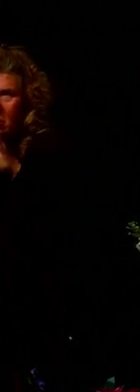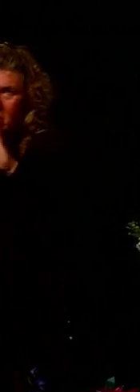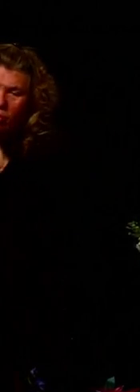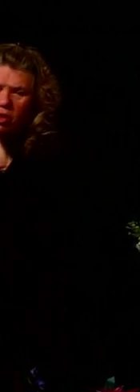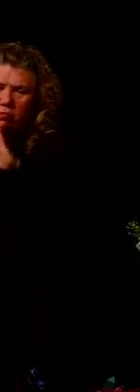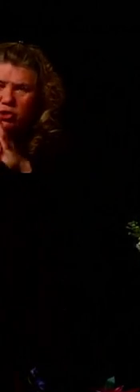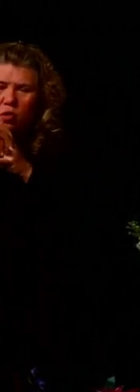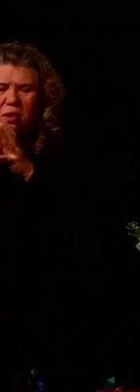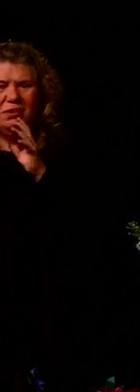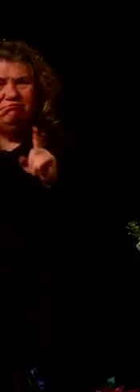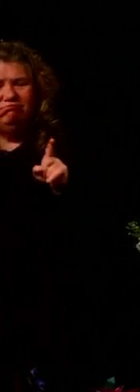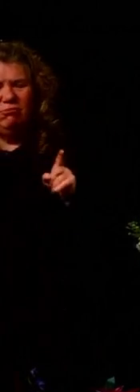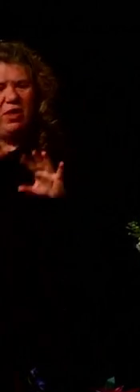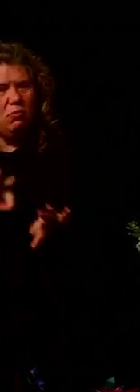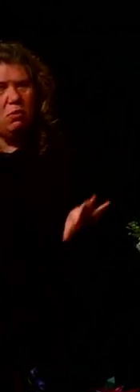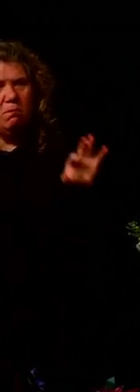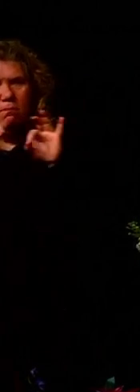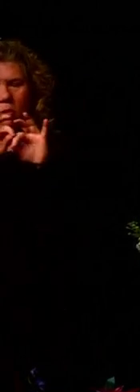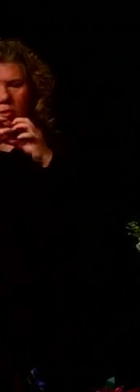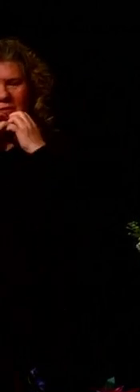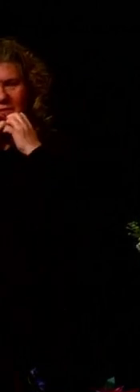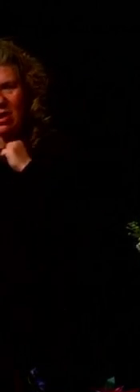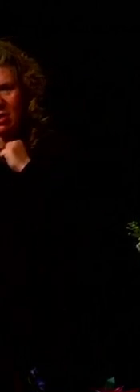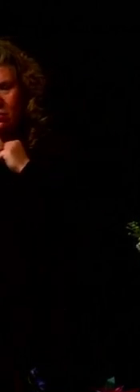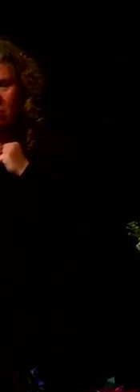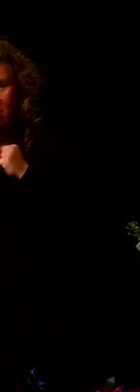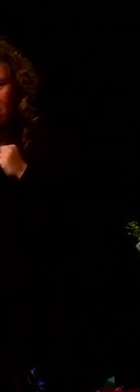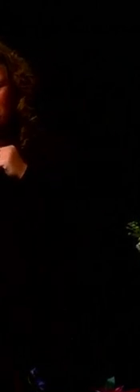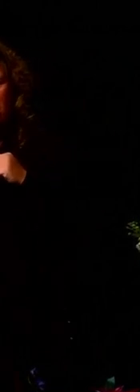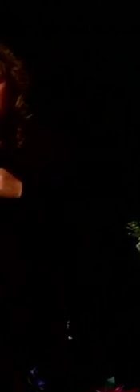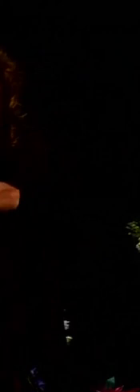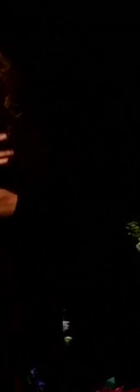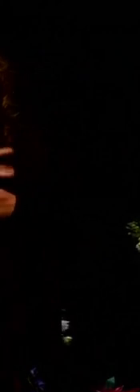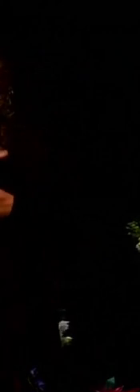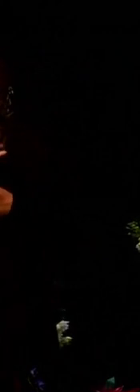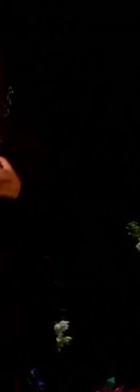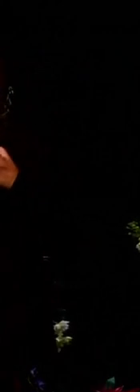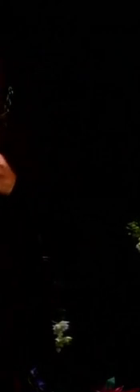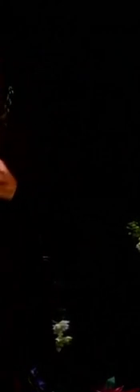showing how important and valued they were. And we all felt it.